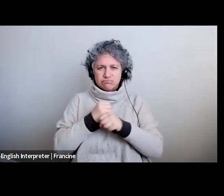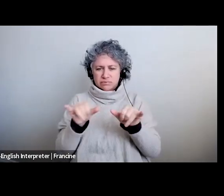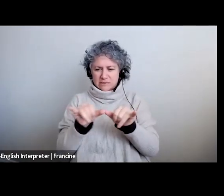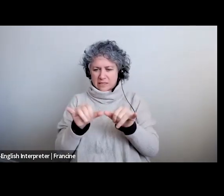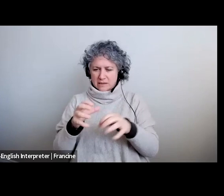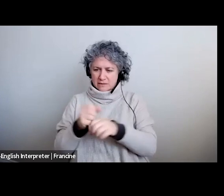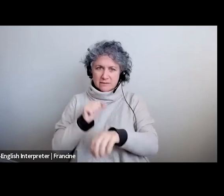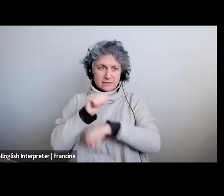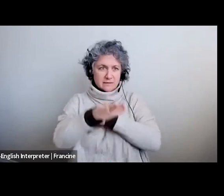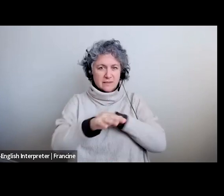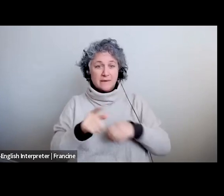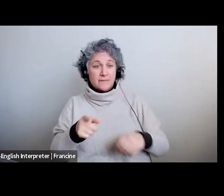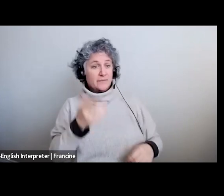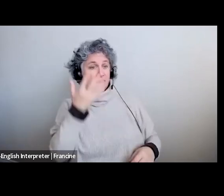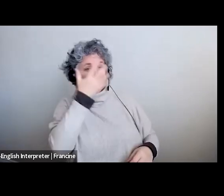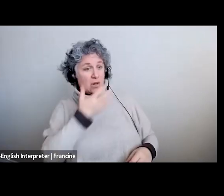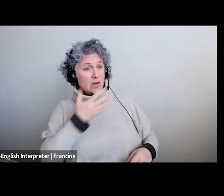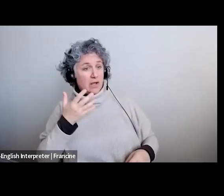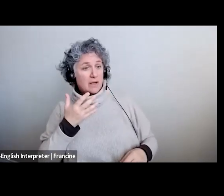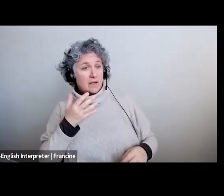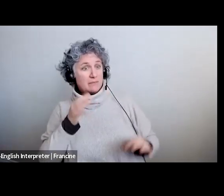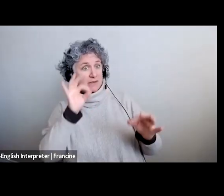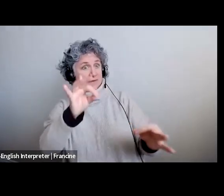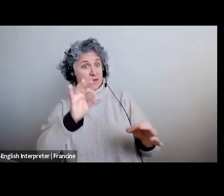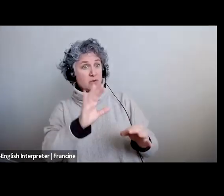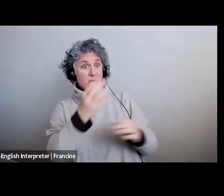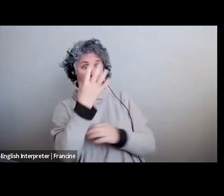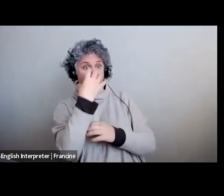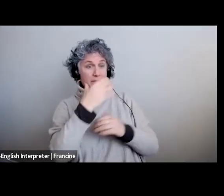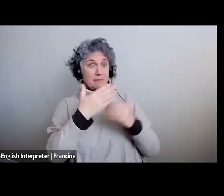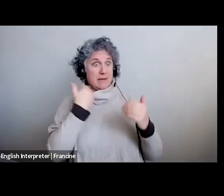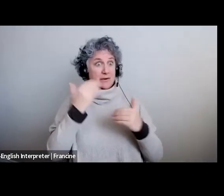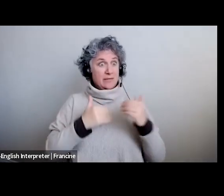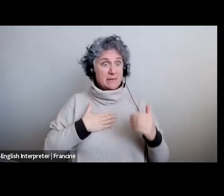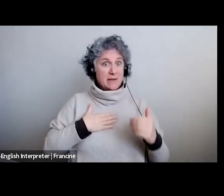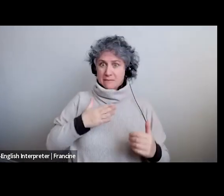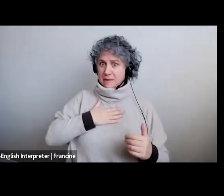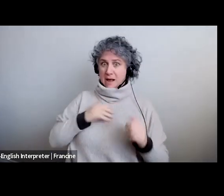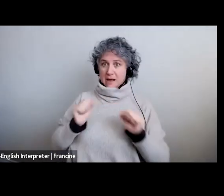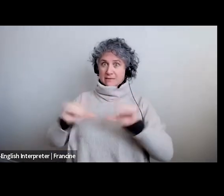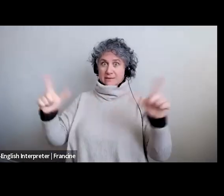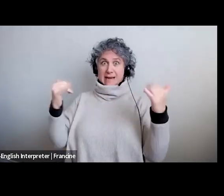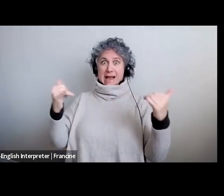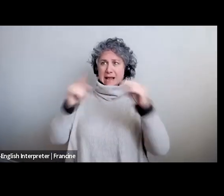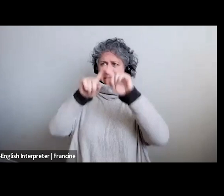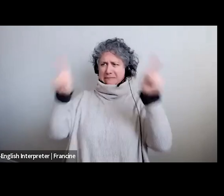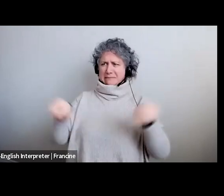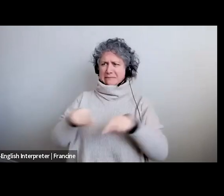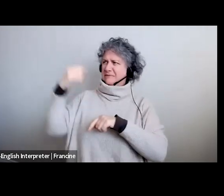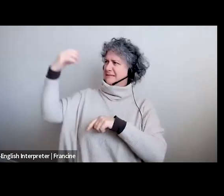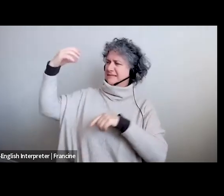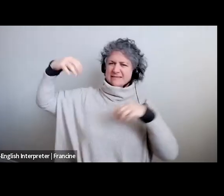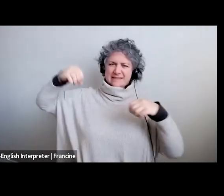you look perfect your tape looks better than mine mine is too busy my lighting is bad um